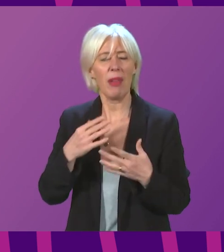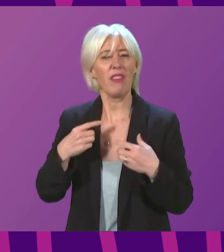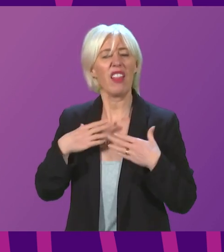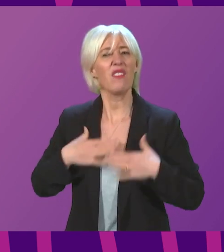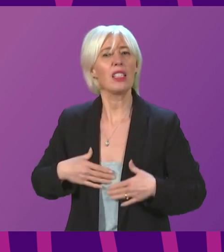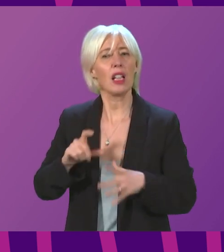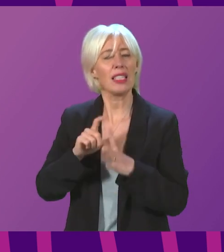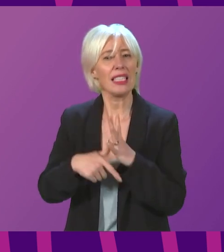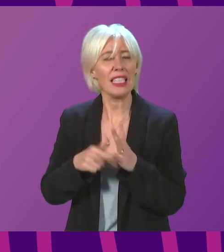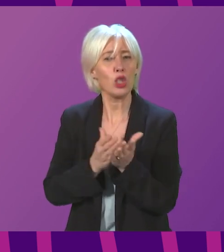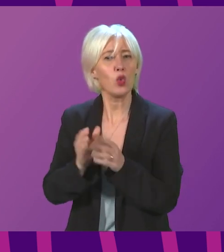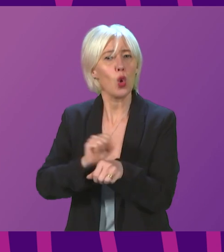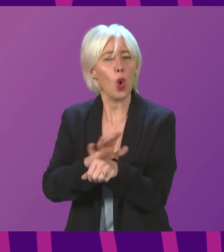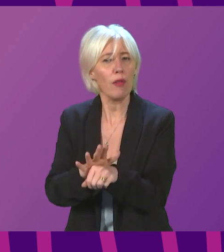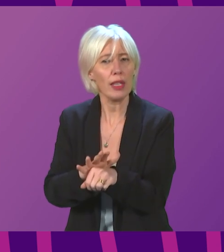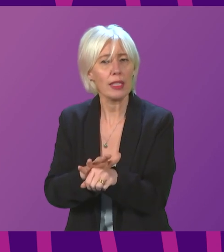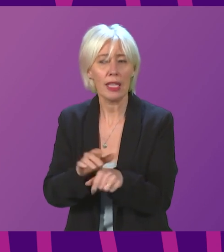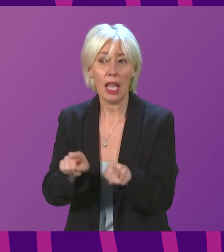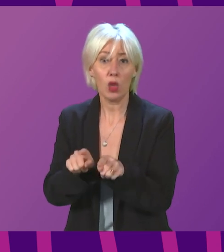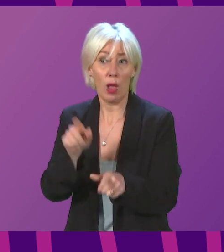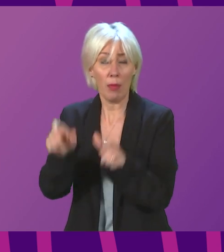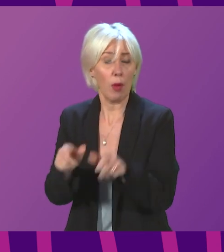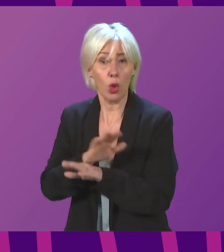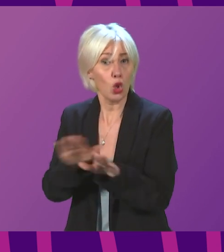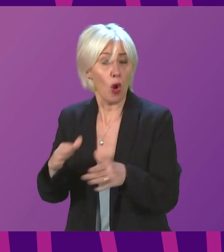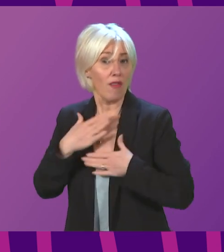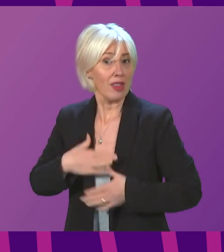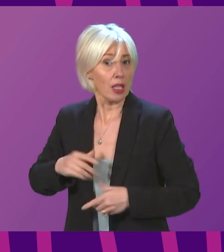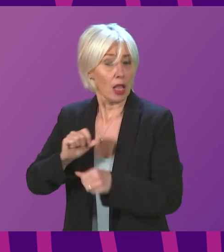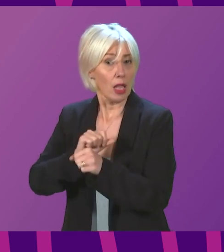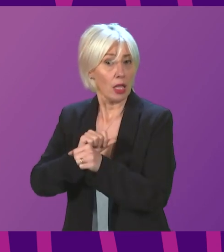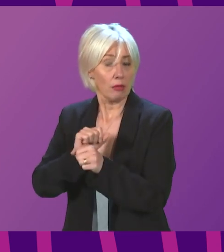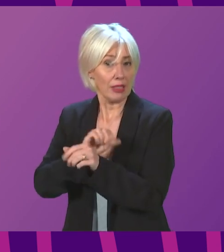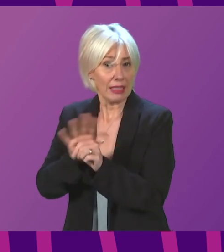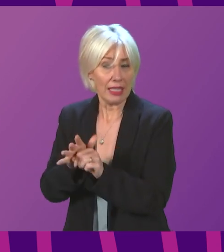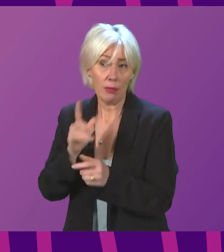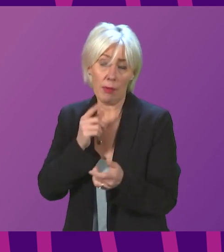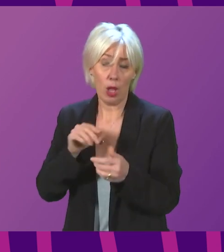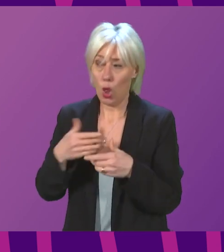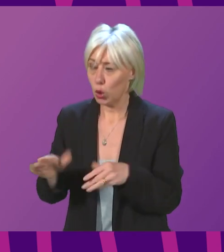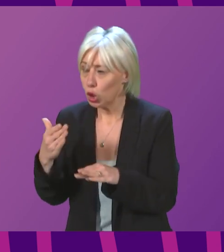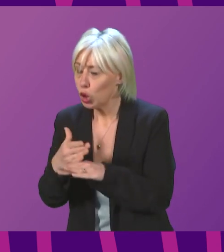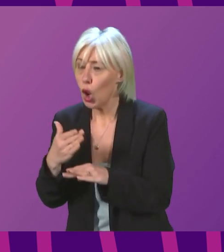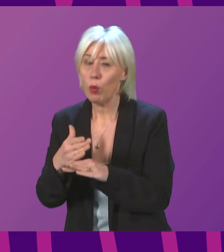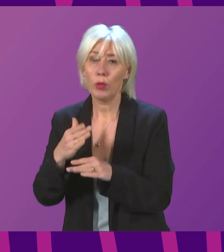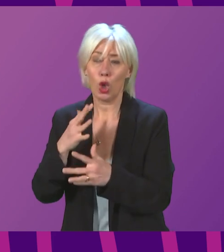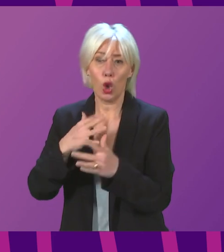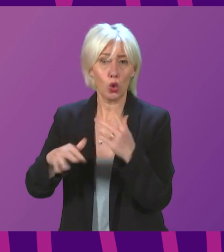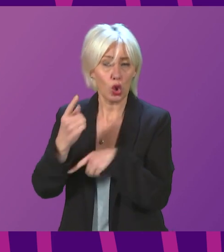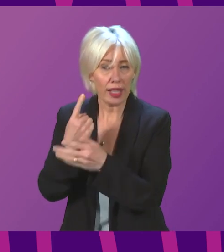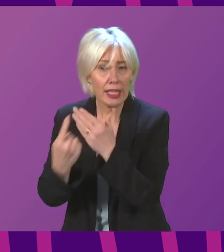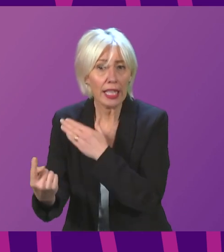Today, raised the plight of those dying of non-physical ones. Job loss, financial pressures, social isolation